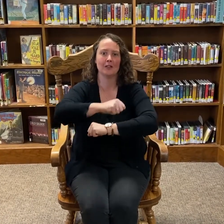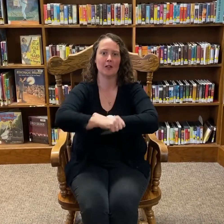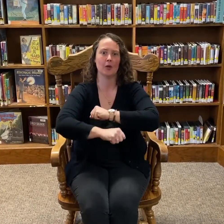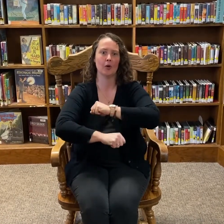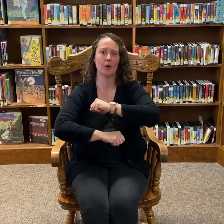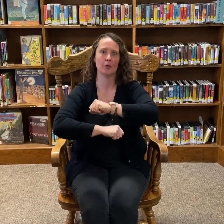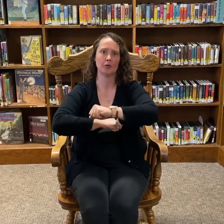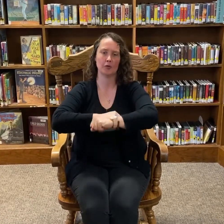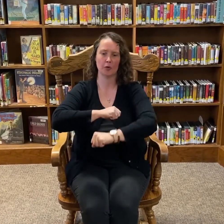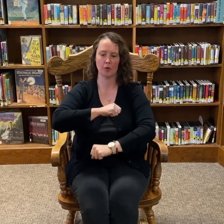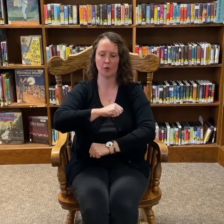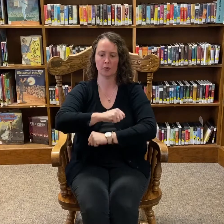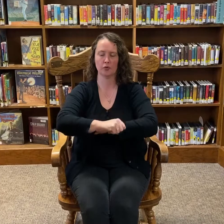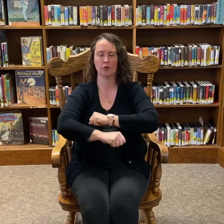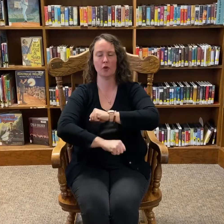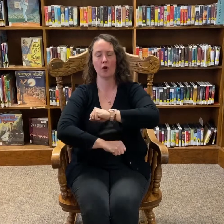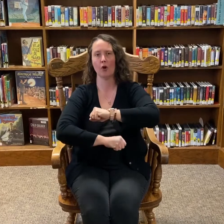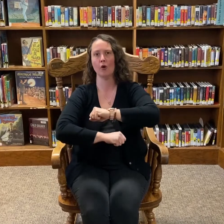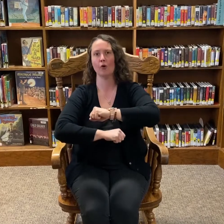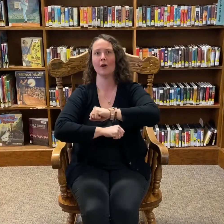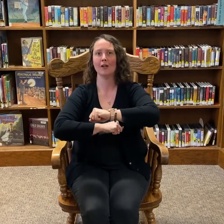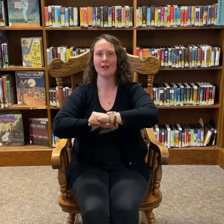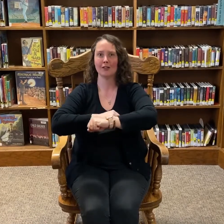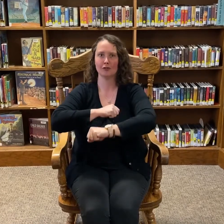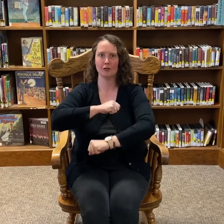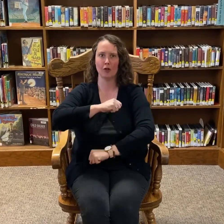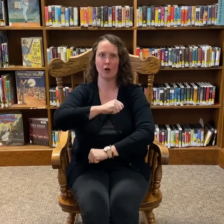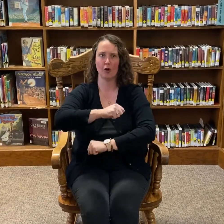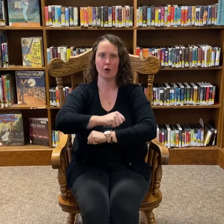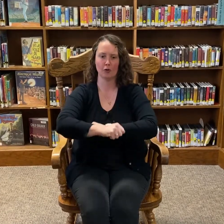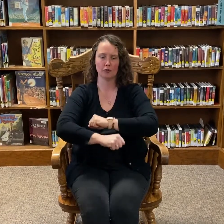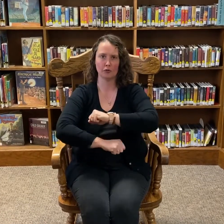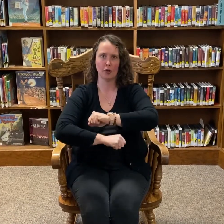Slow, slow, slow, slow, slow,